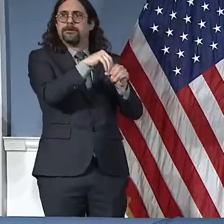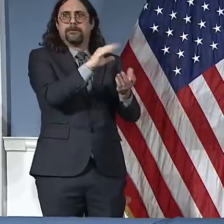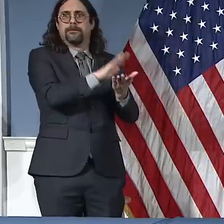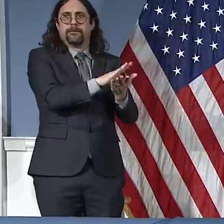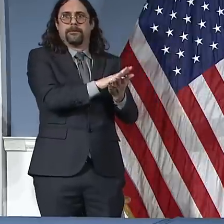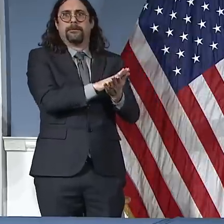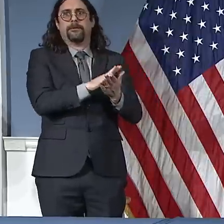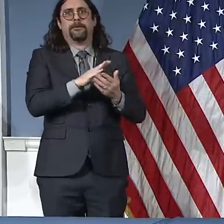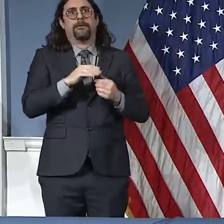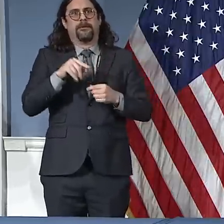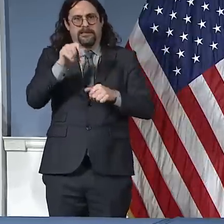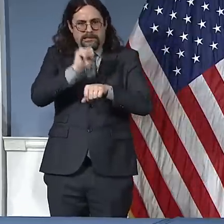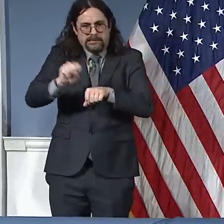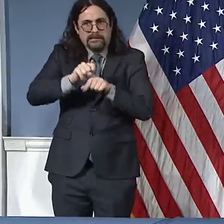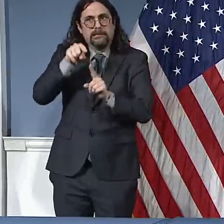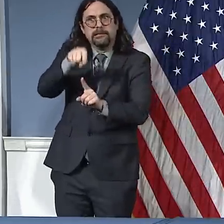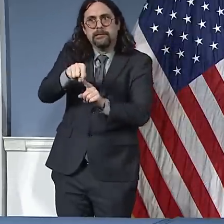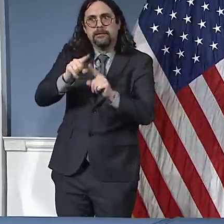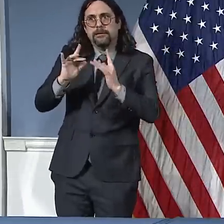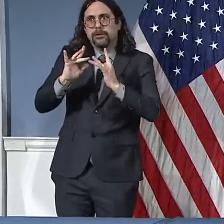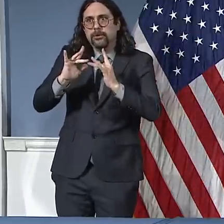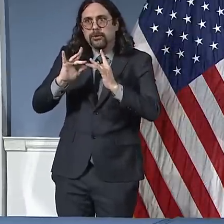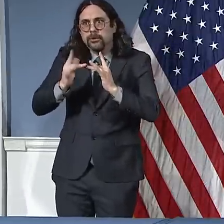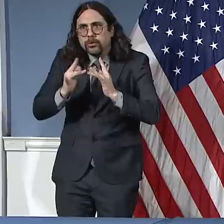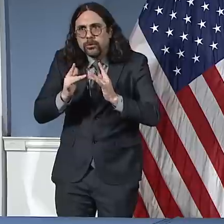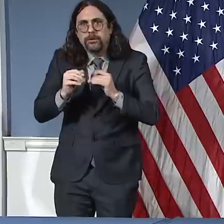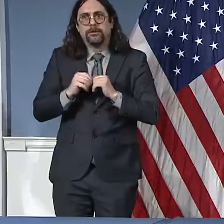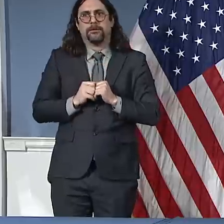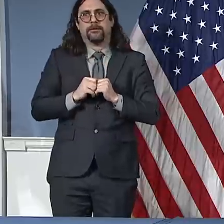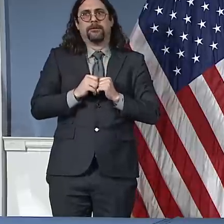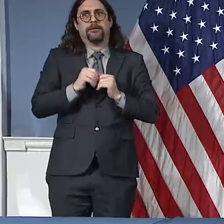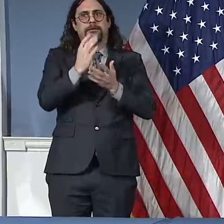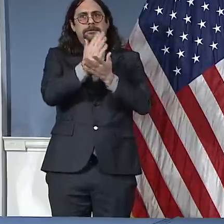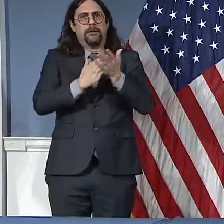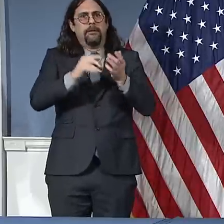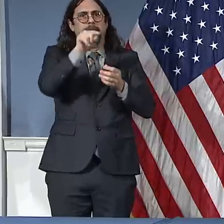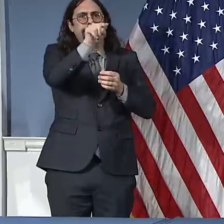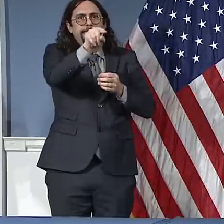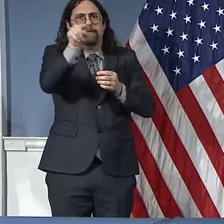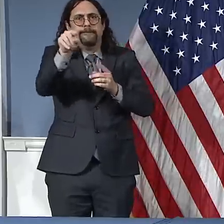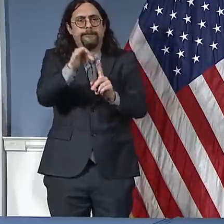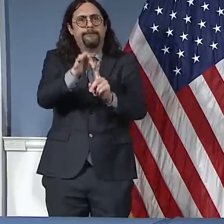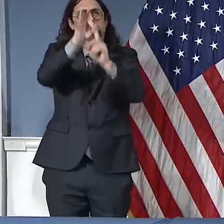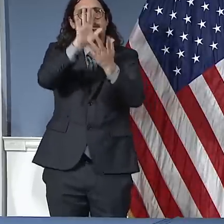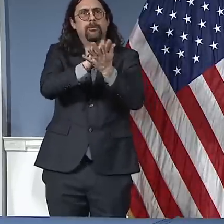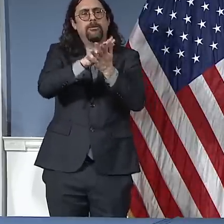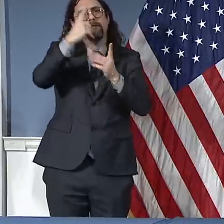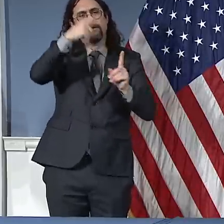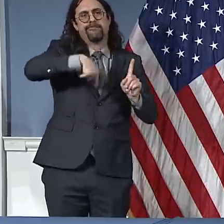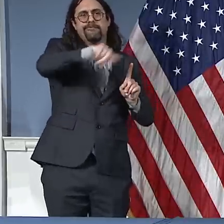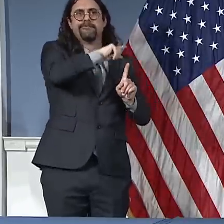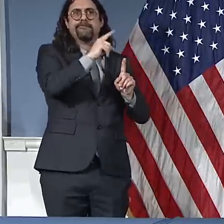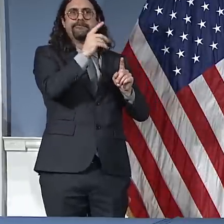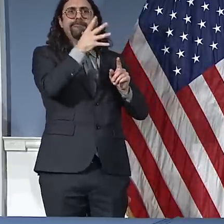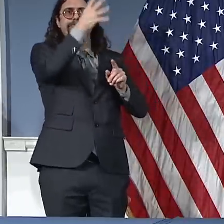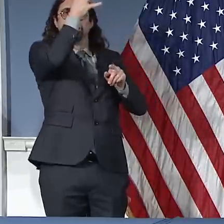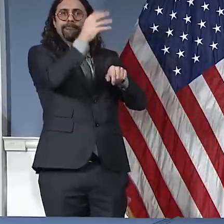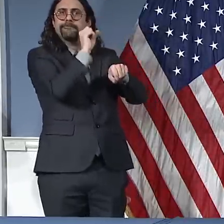the children of essential workers. I mean, this kind of improvisation, this kind of speed and intense teamwork,